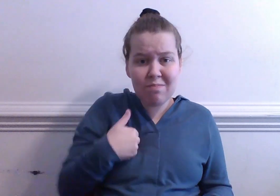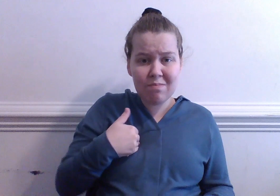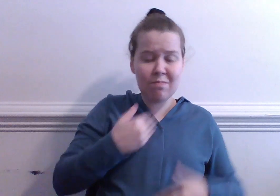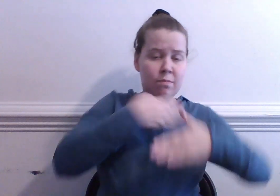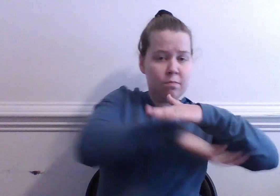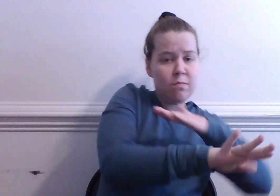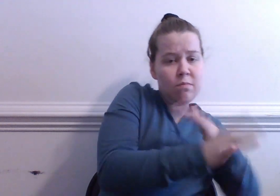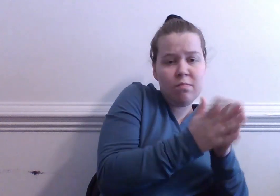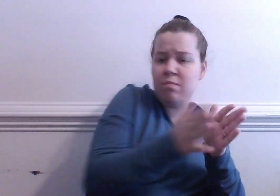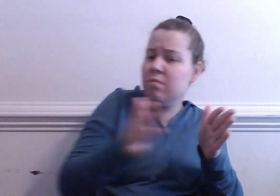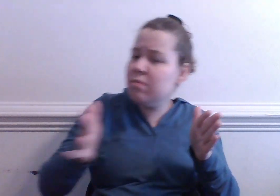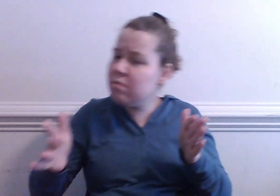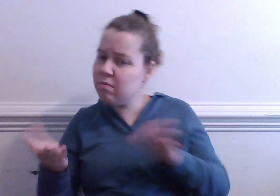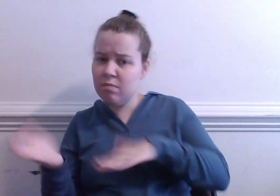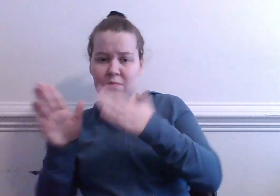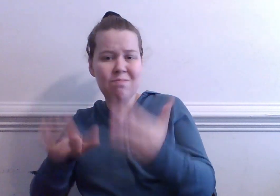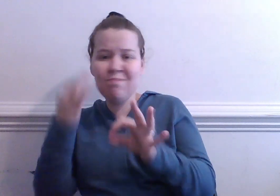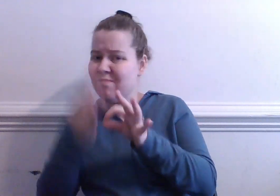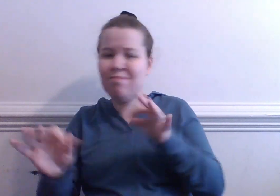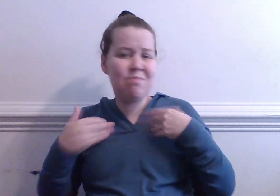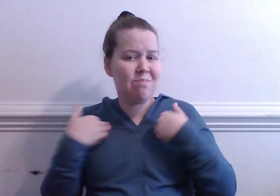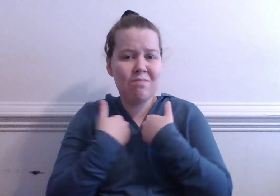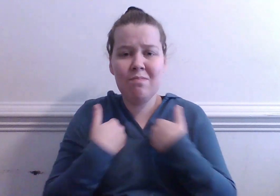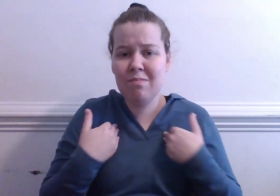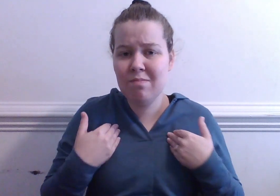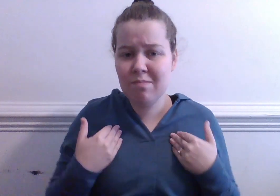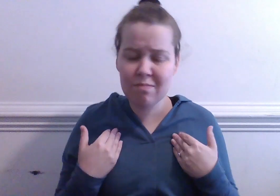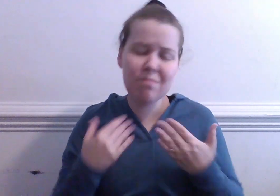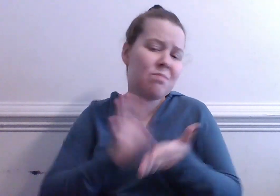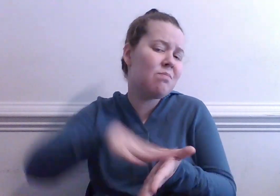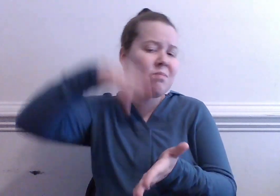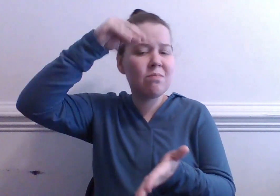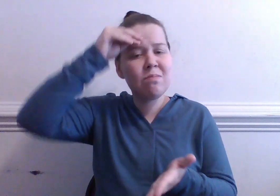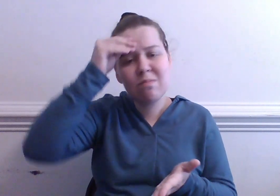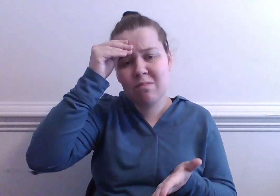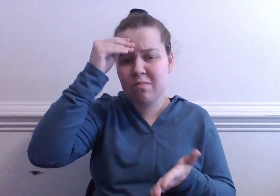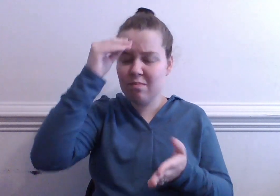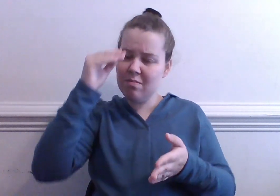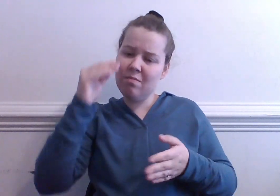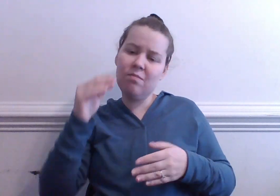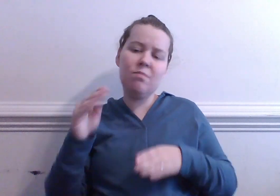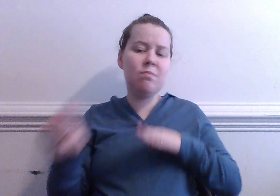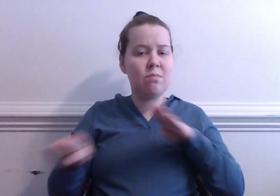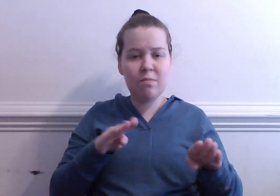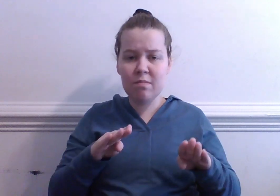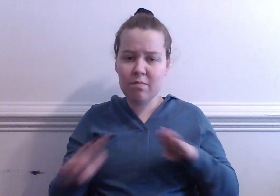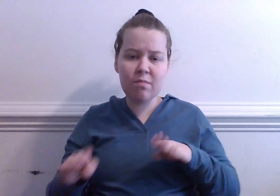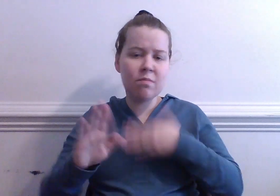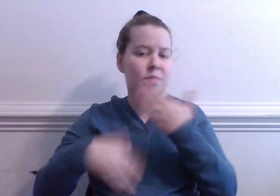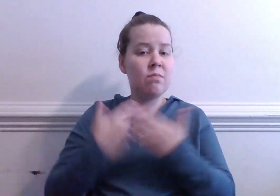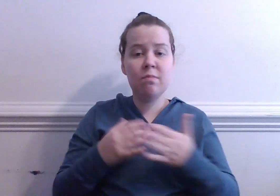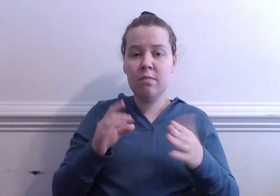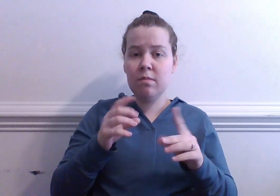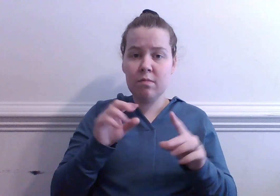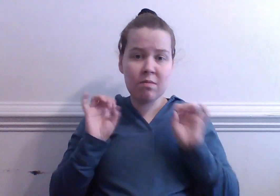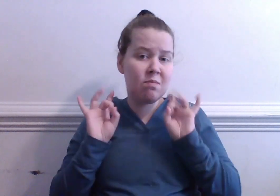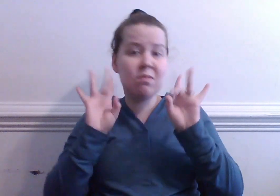to the grave We're just animals still learning to behave All the hate coming out from a